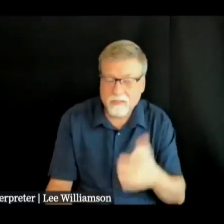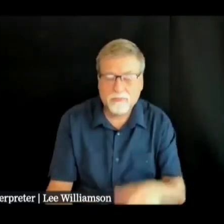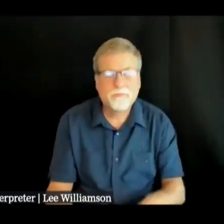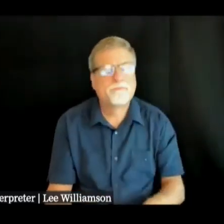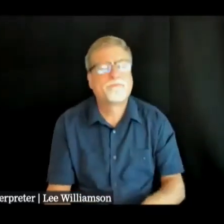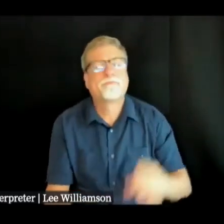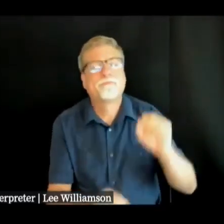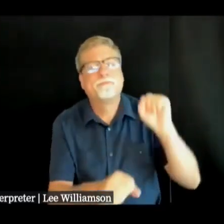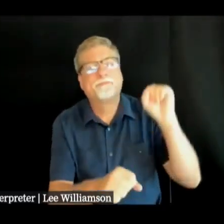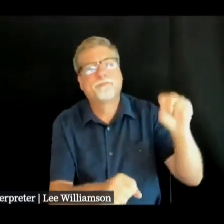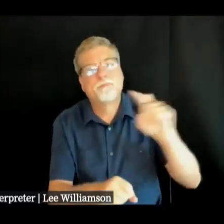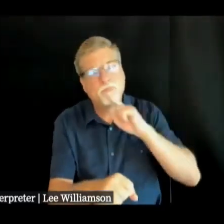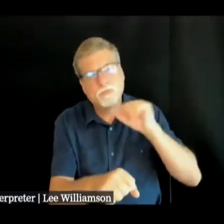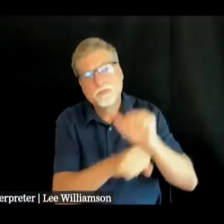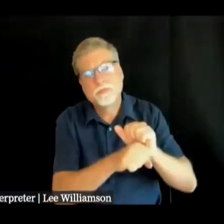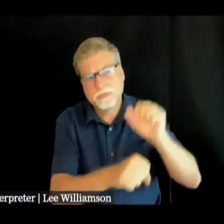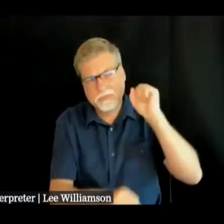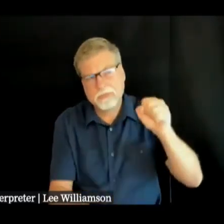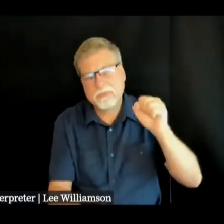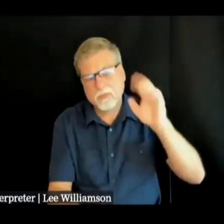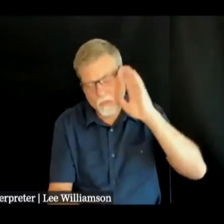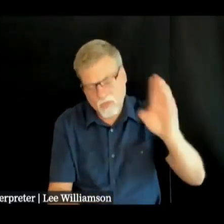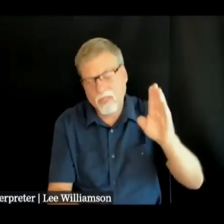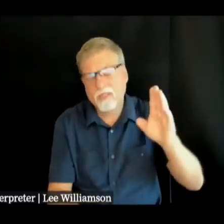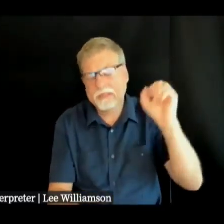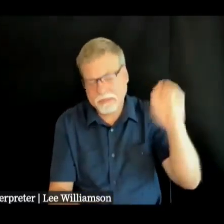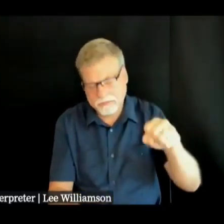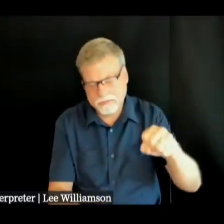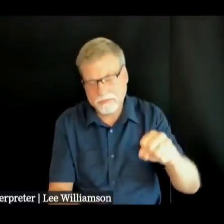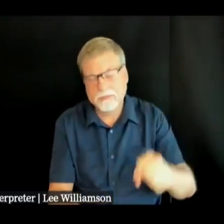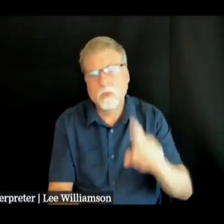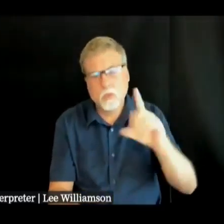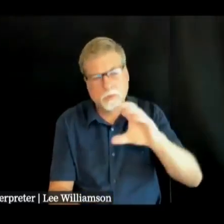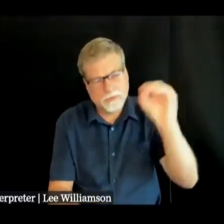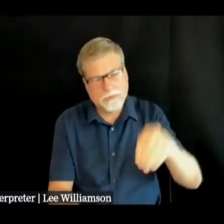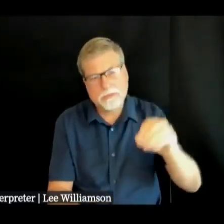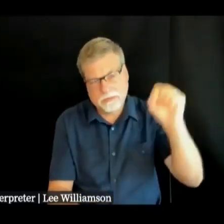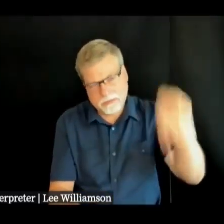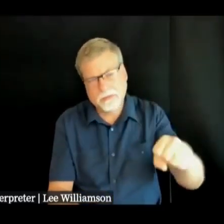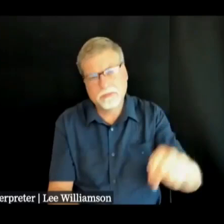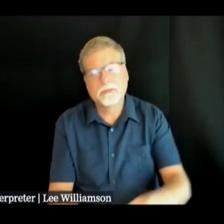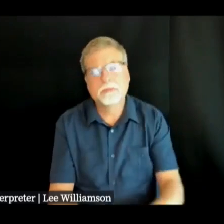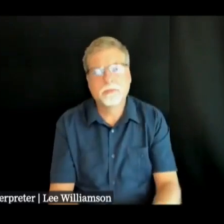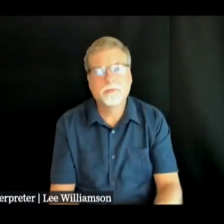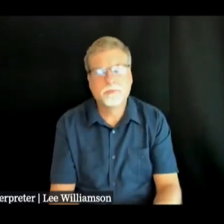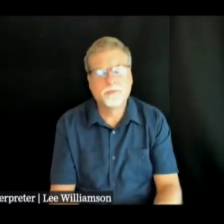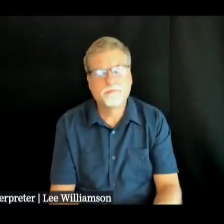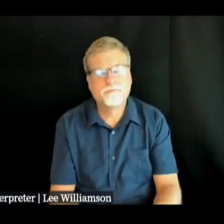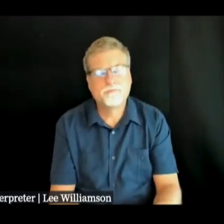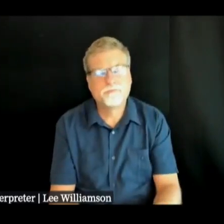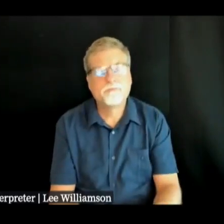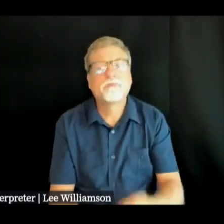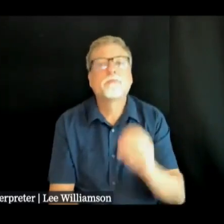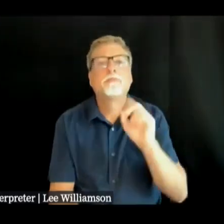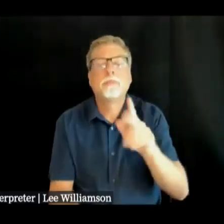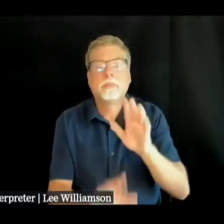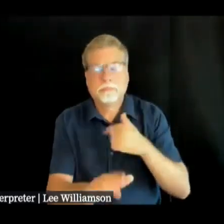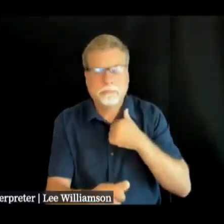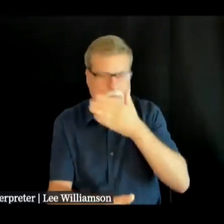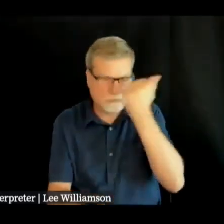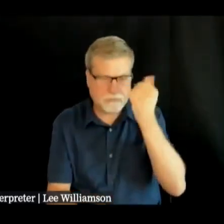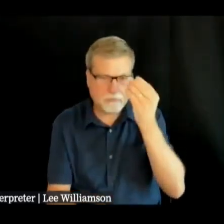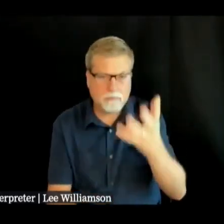absolutely and unequivocally yes um i i did fail to mention um